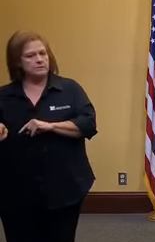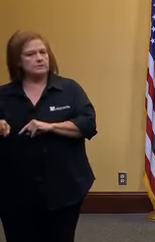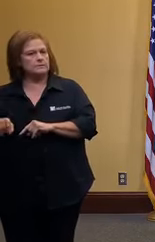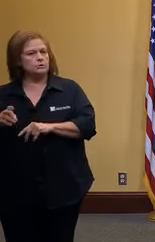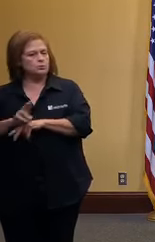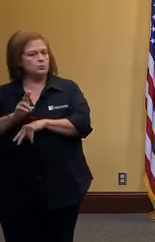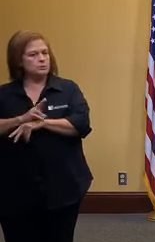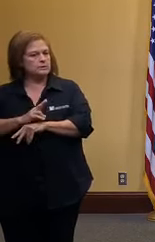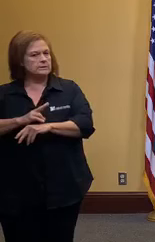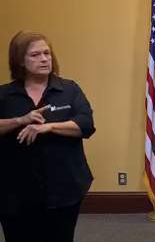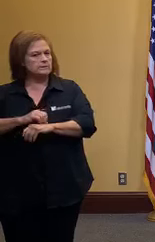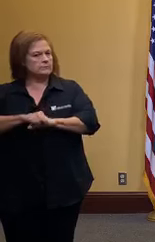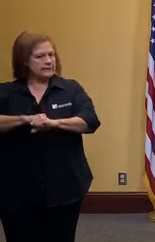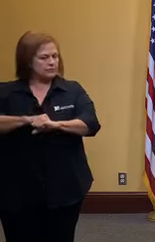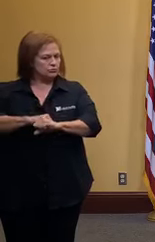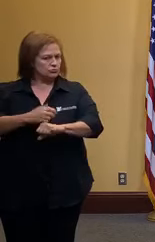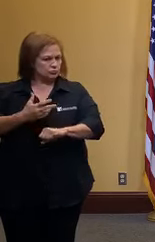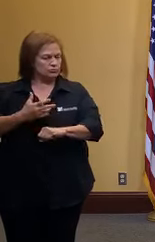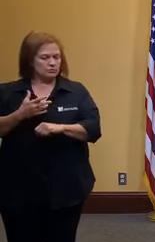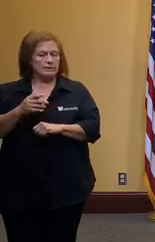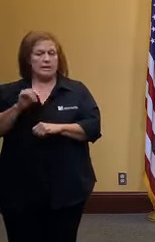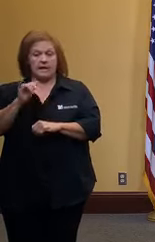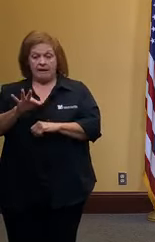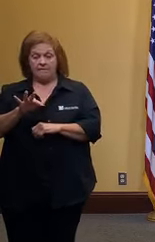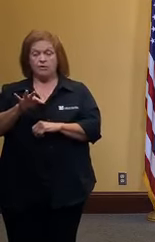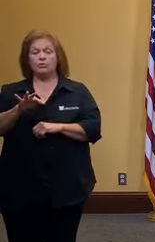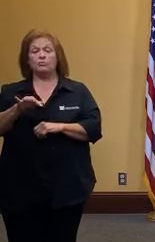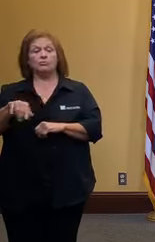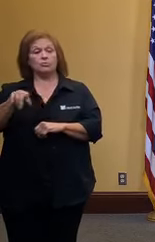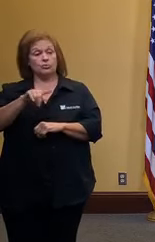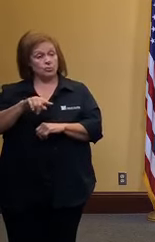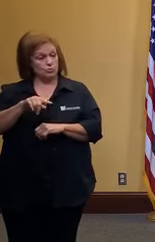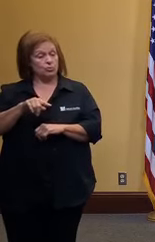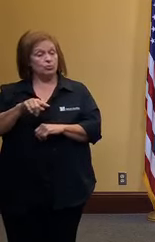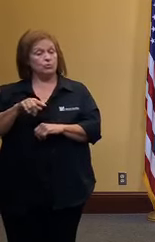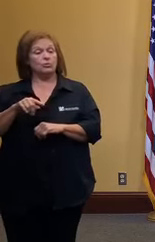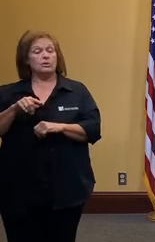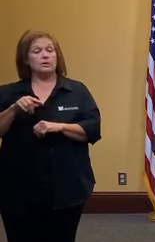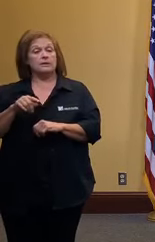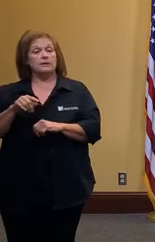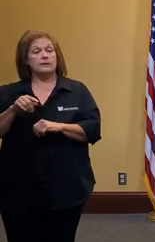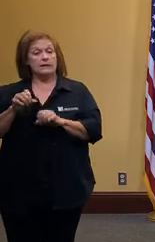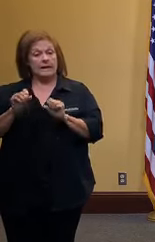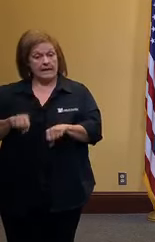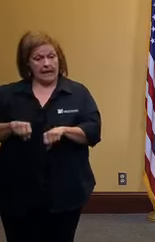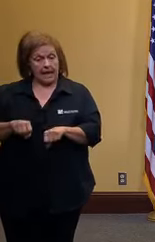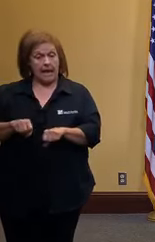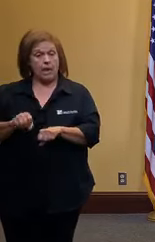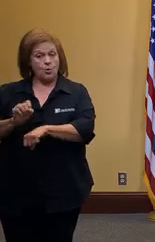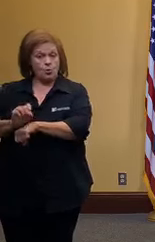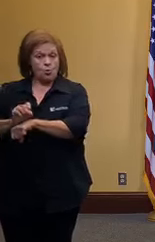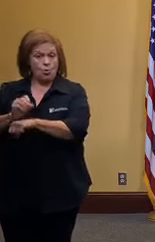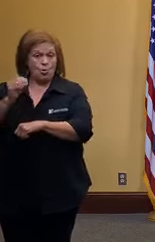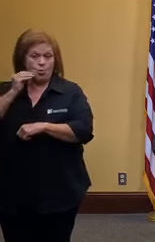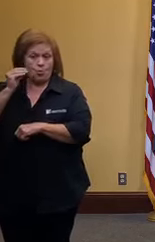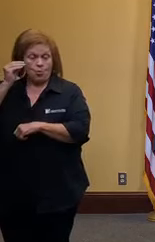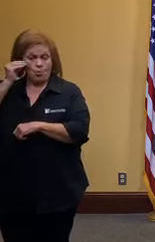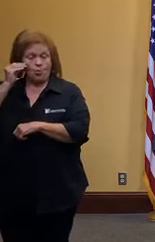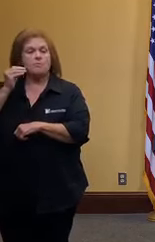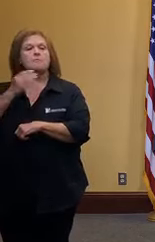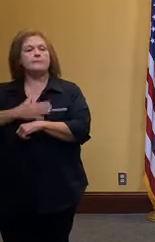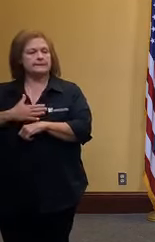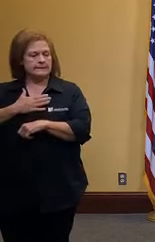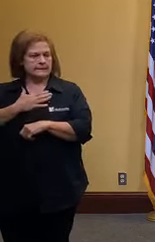harm and that's a point i want to emphasize if you are able to sustain your livelihood by working remotely you should